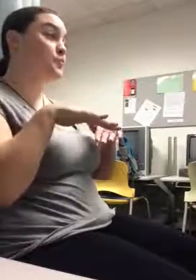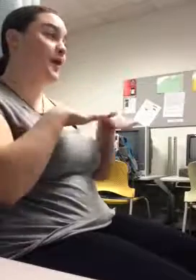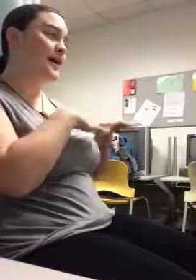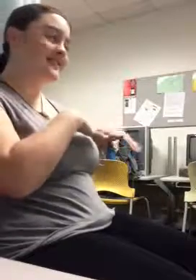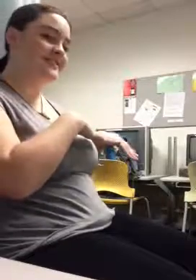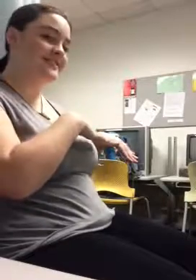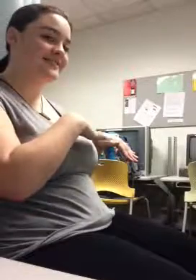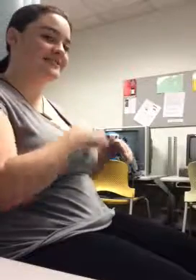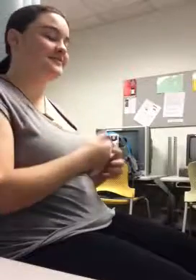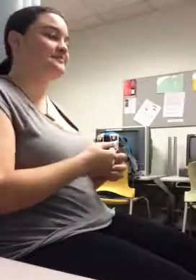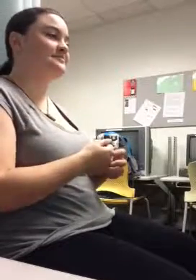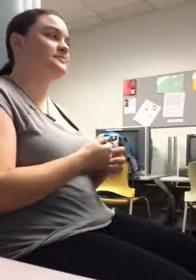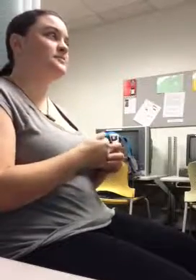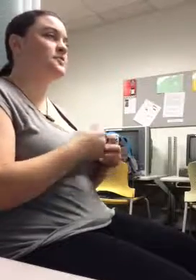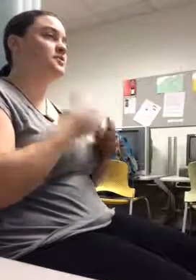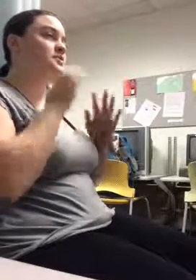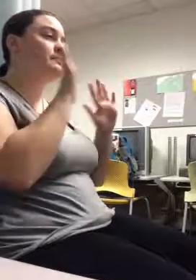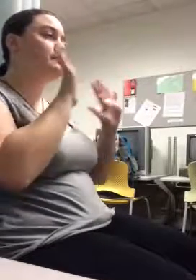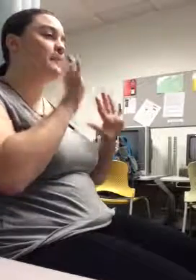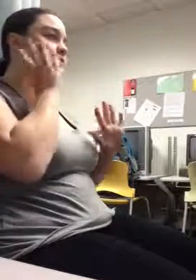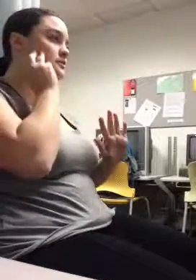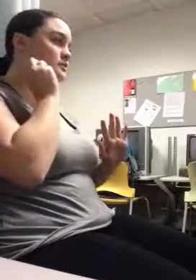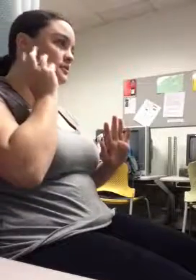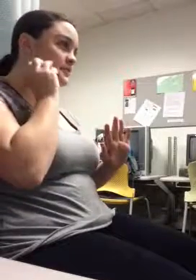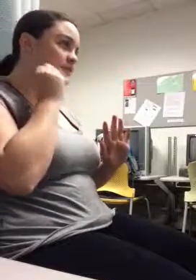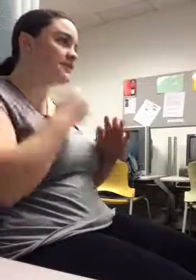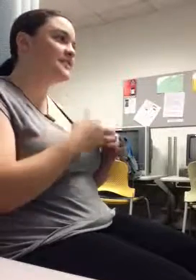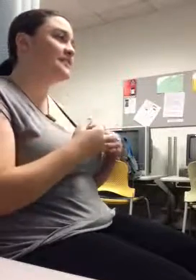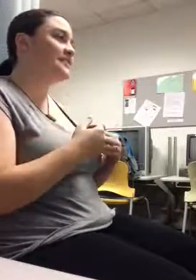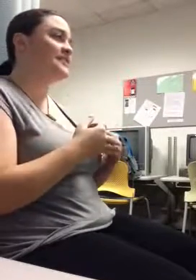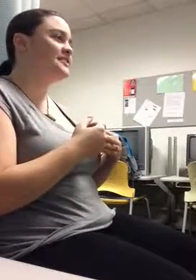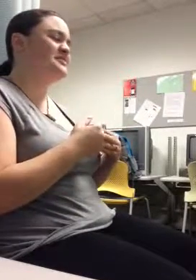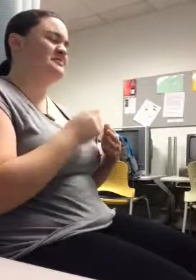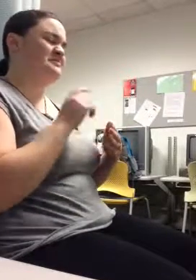was awesome. It's the first time I had been to Hawaii.